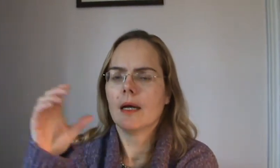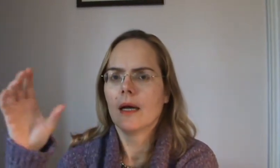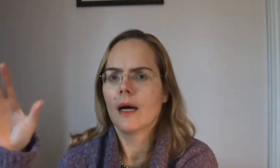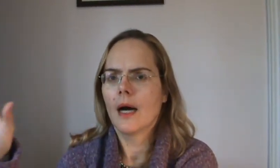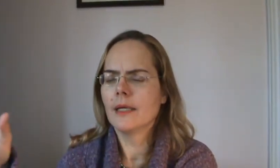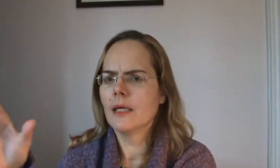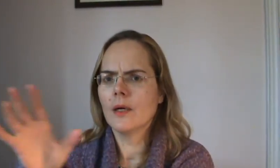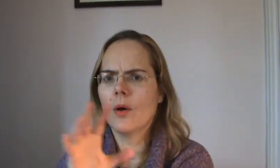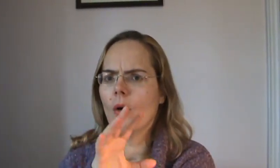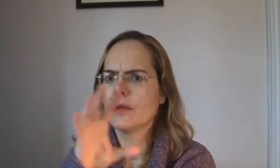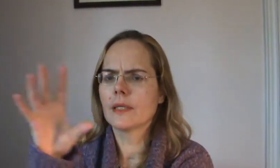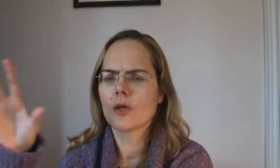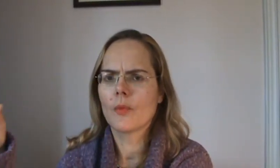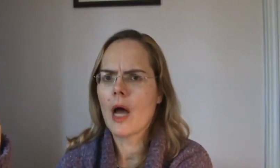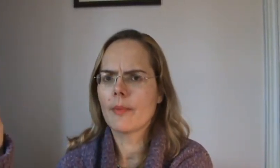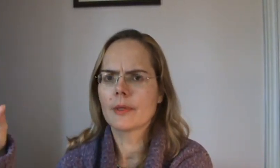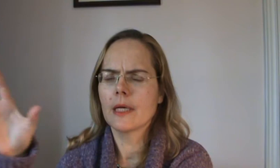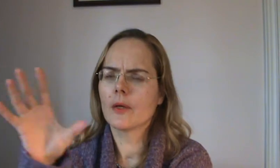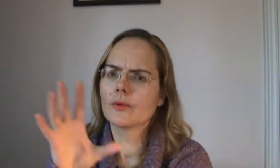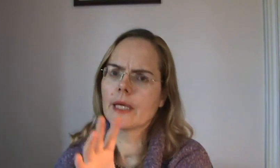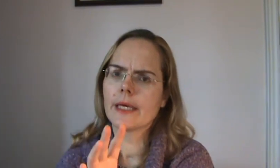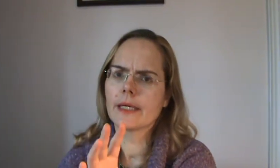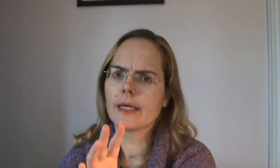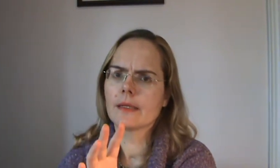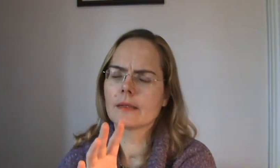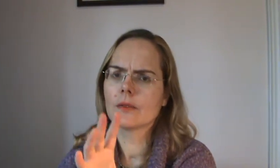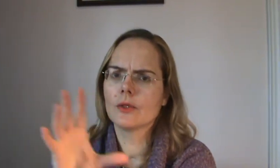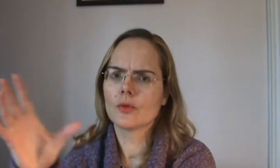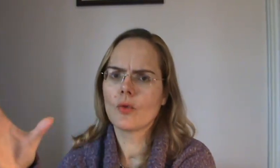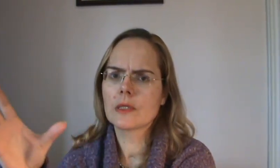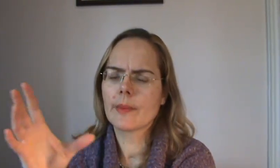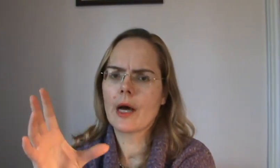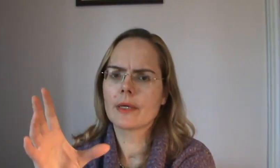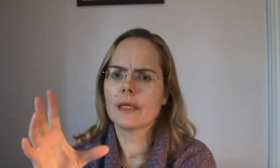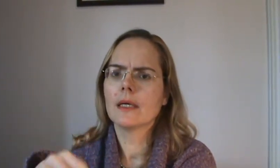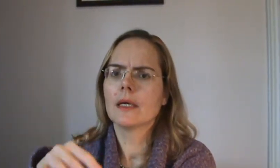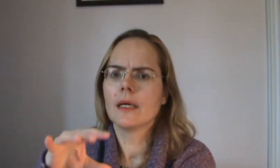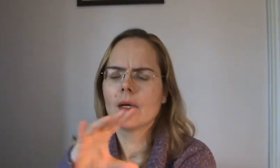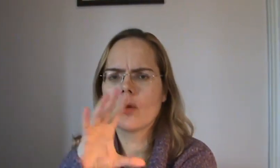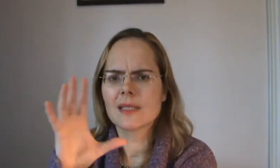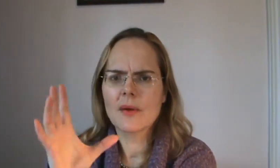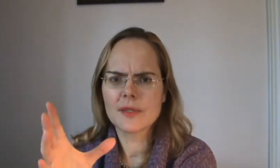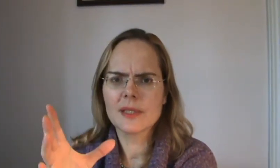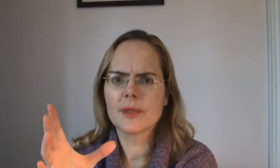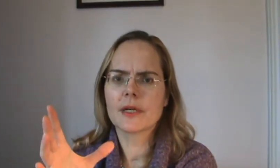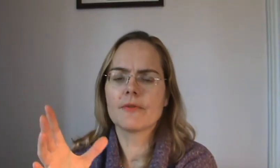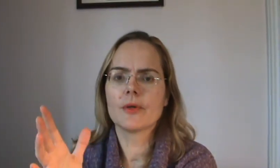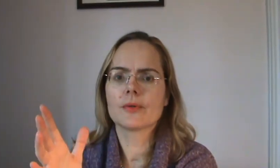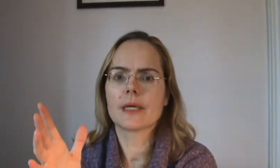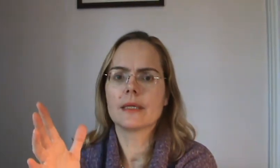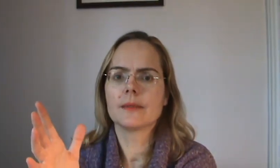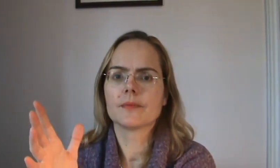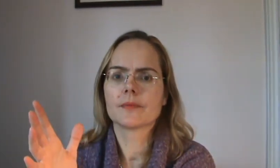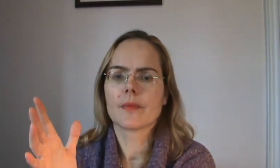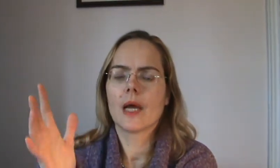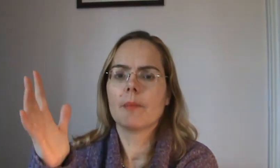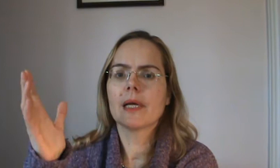I know all this homeopathy, how to take it and the rules about it. It all sounds a little bit confusing because